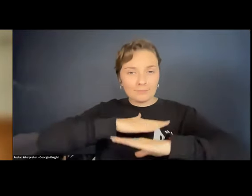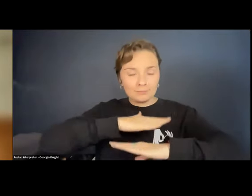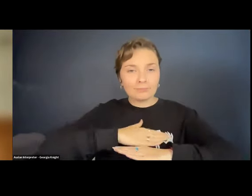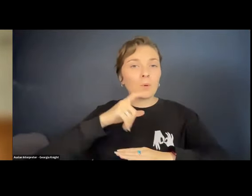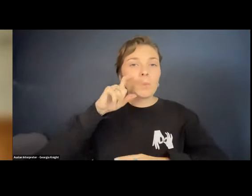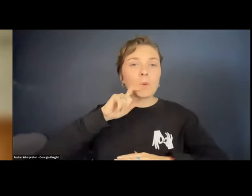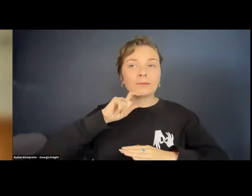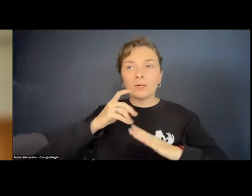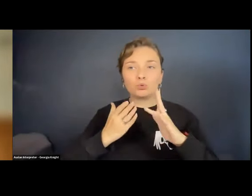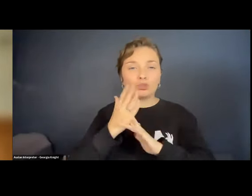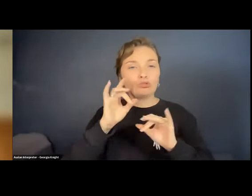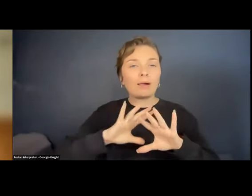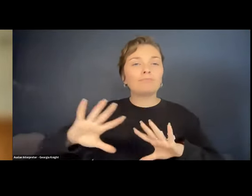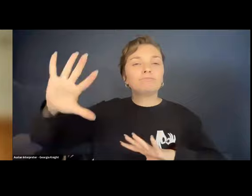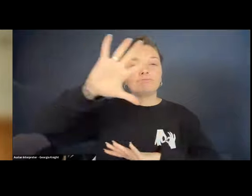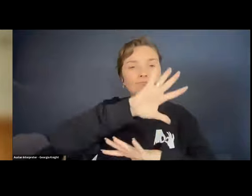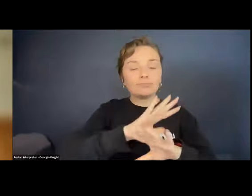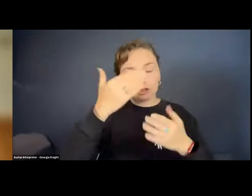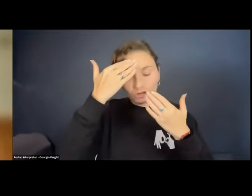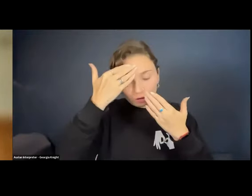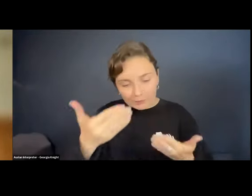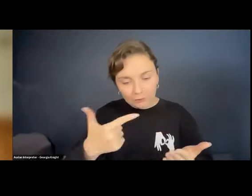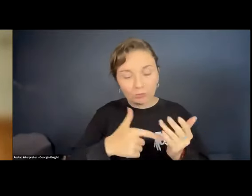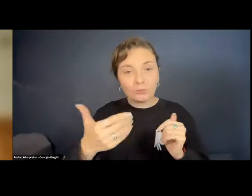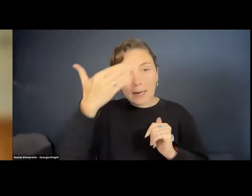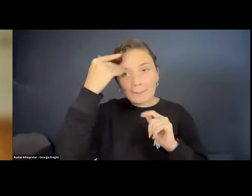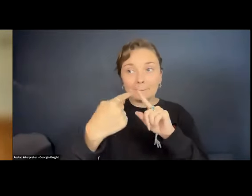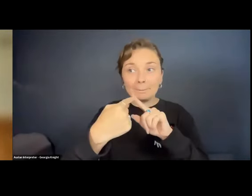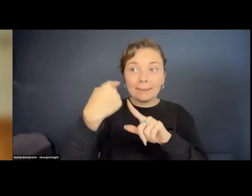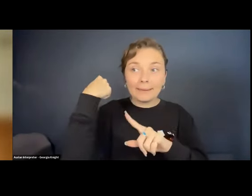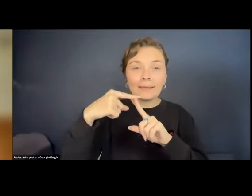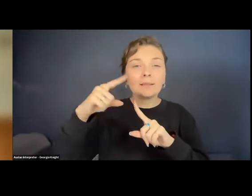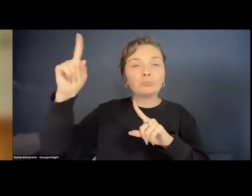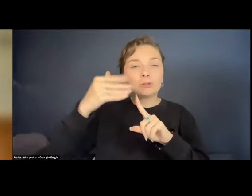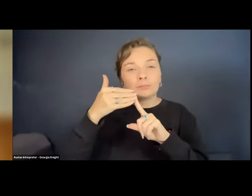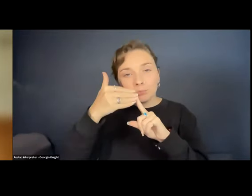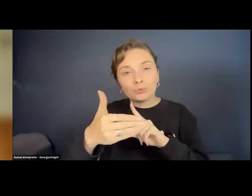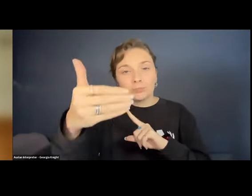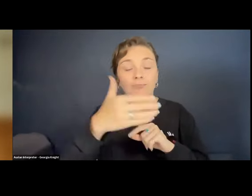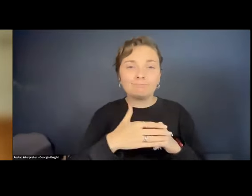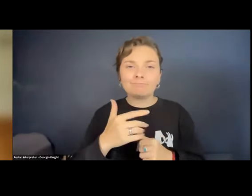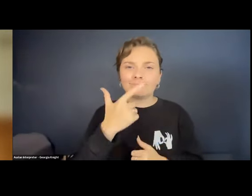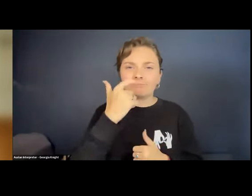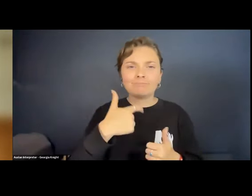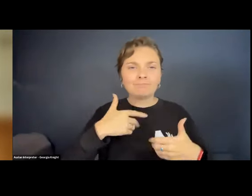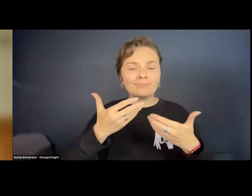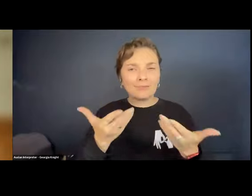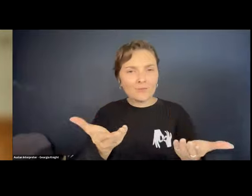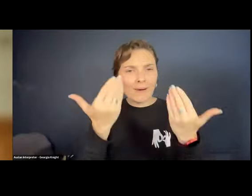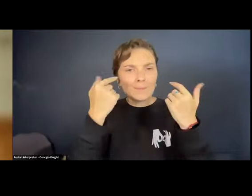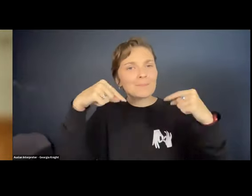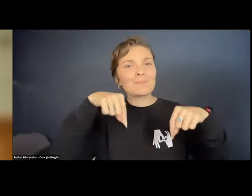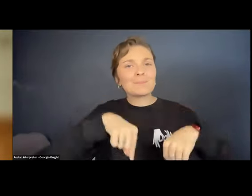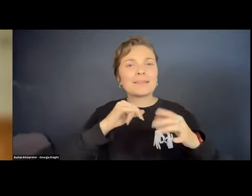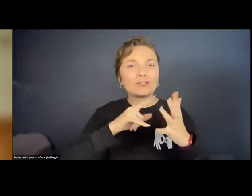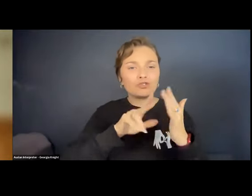water throughout Australia and we pay our respect to elders past, present and emerging. I'm delighted to welcome you to this session